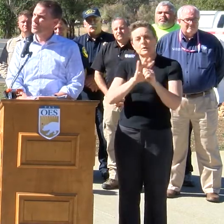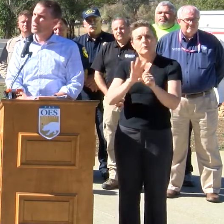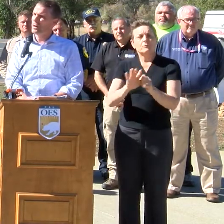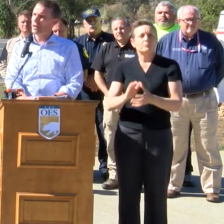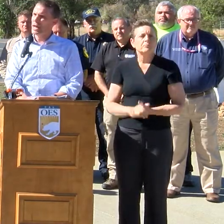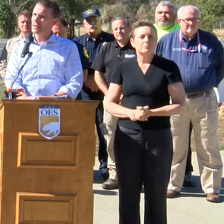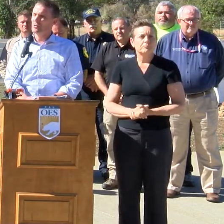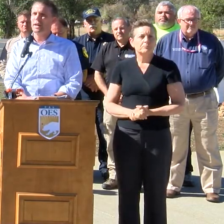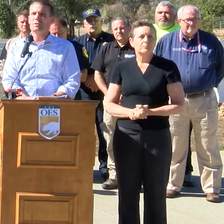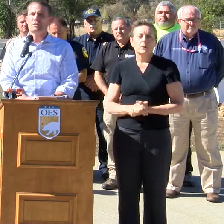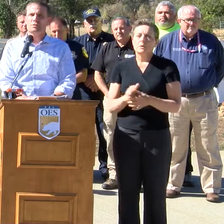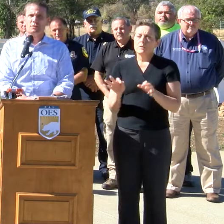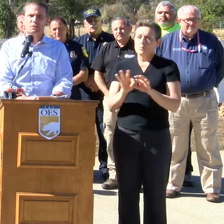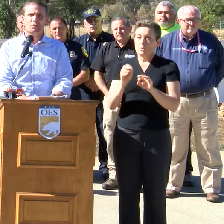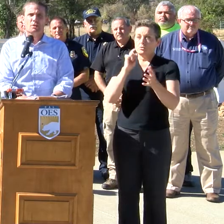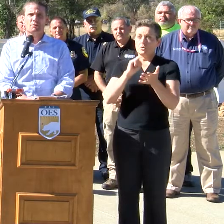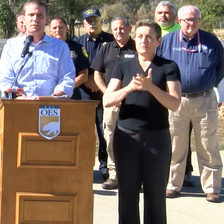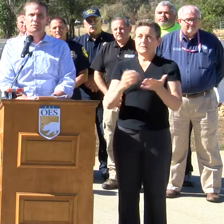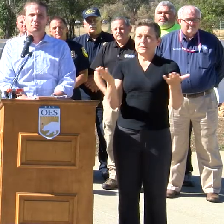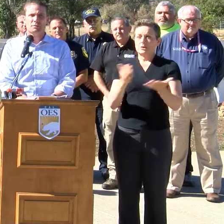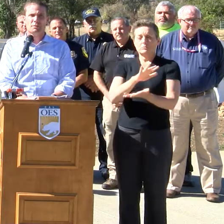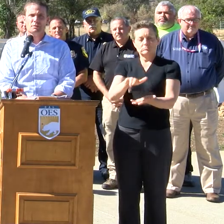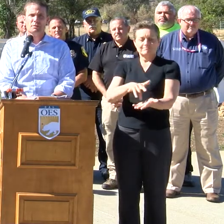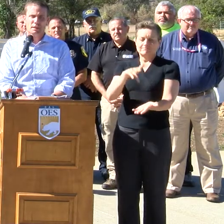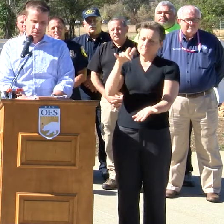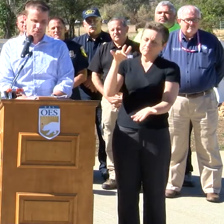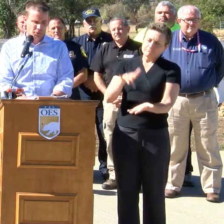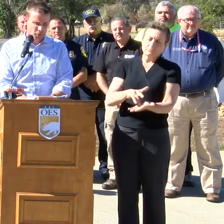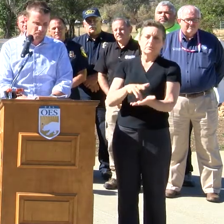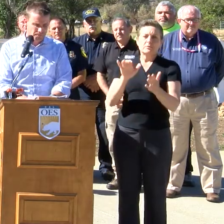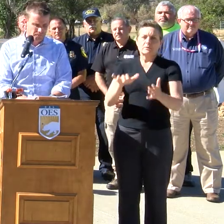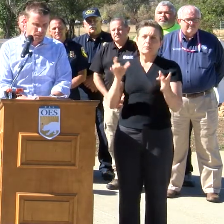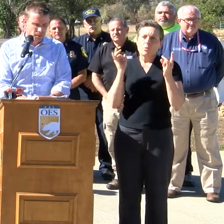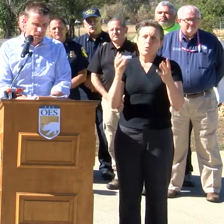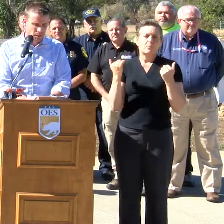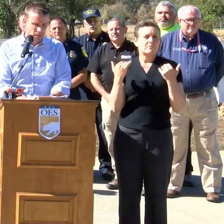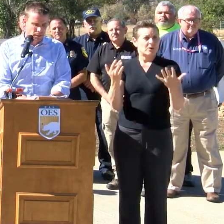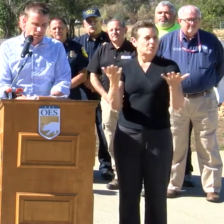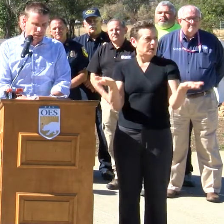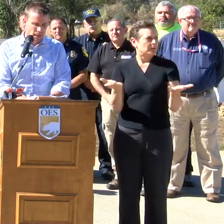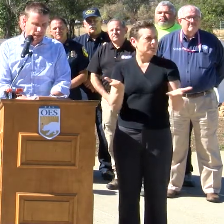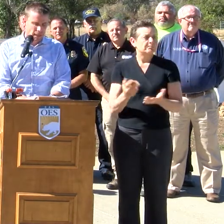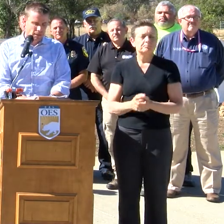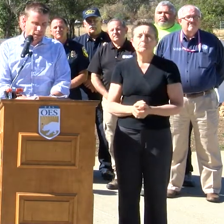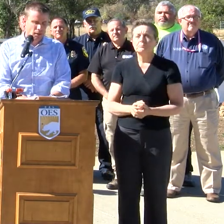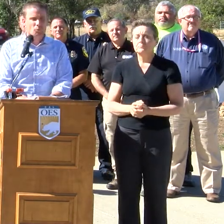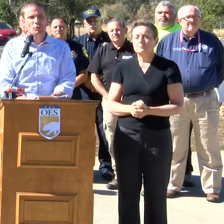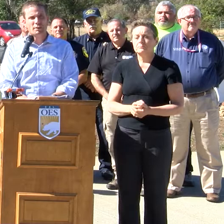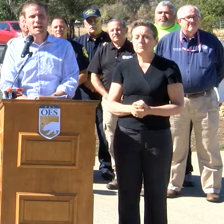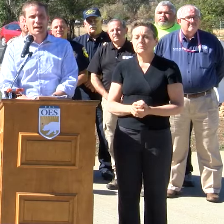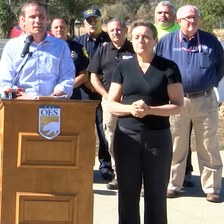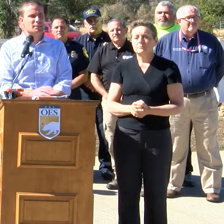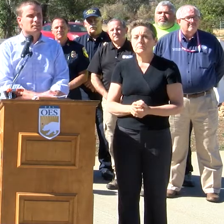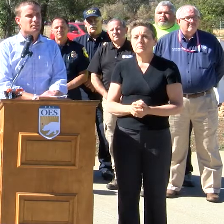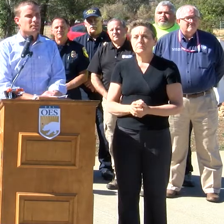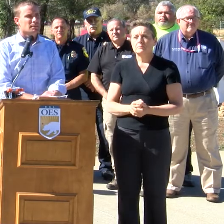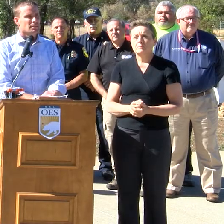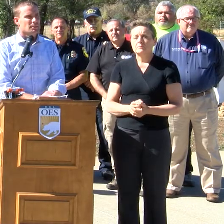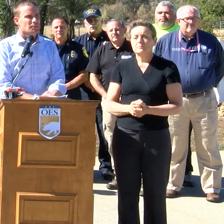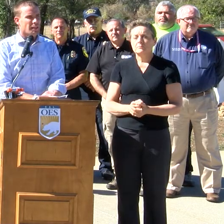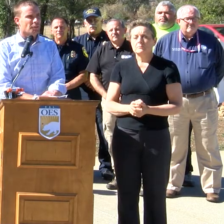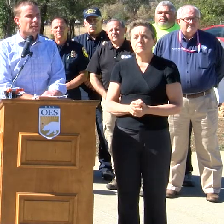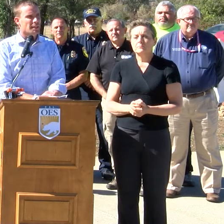to note that we are at ground zero of this deadly inferno. And there were nine